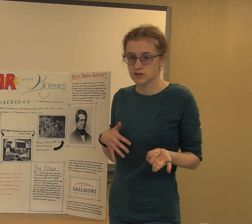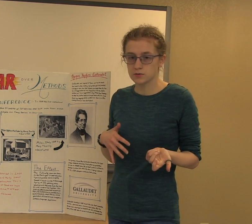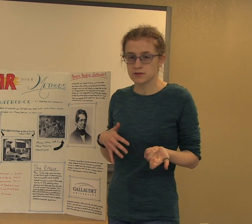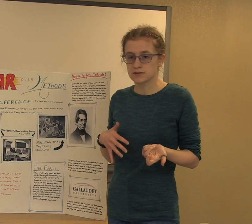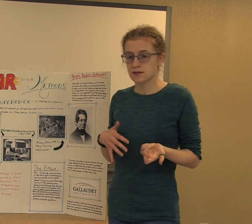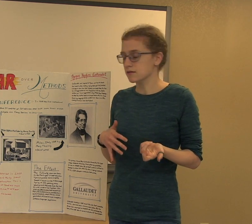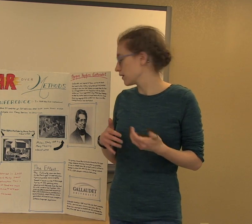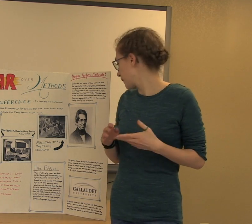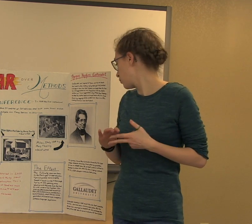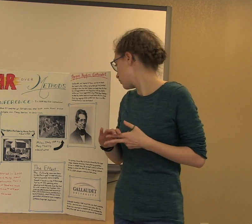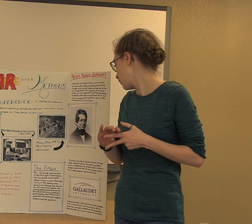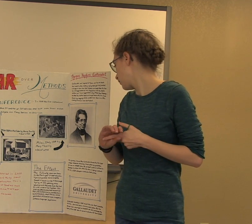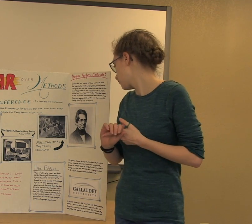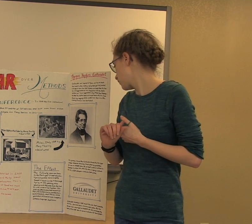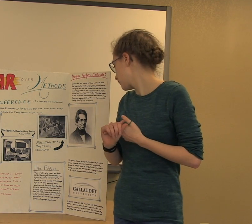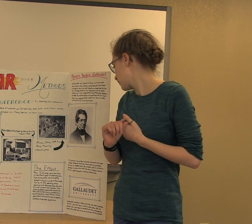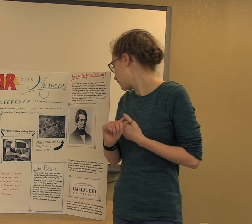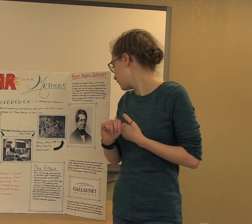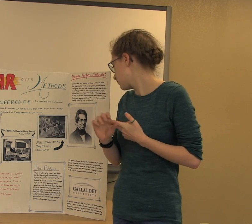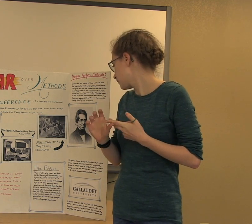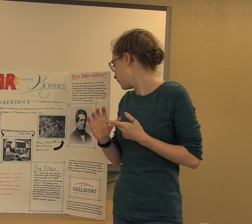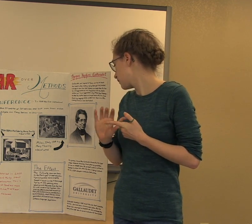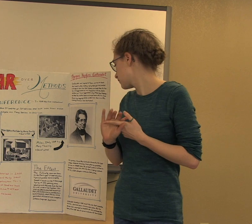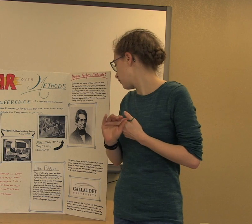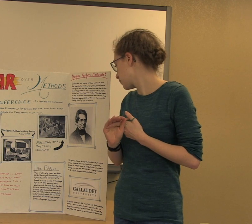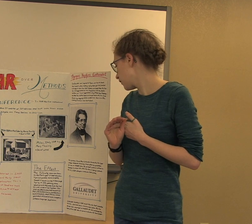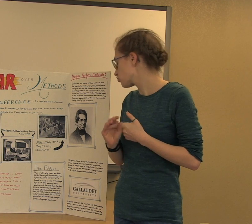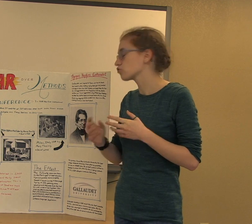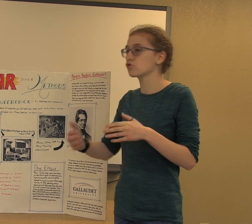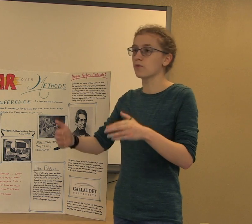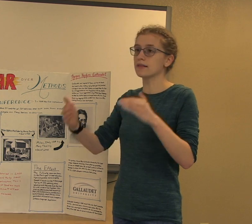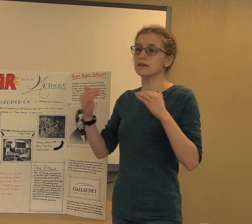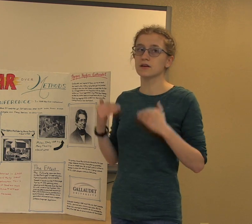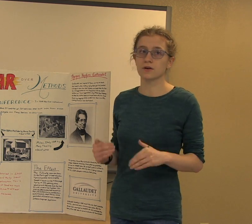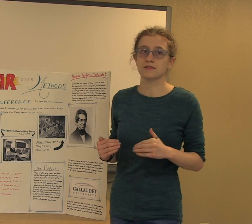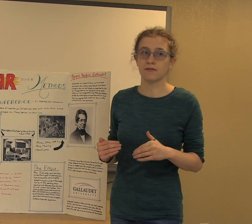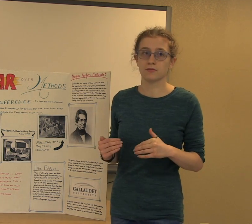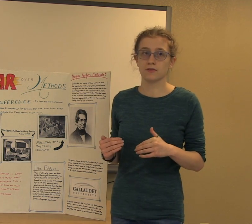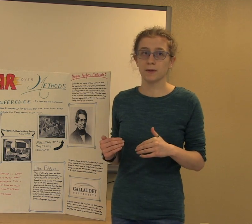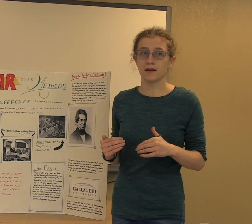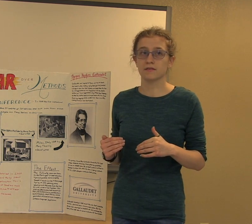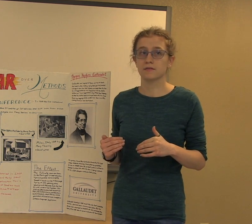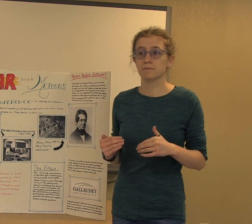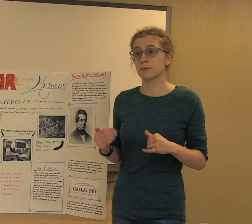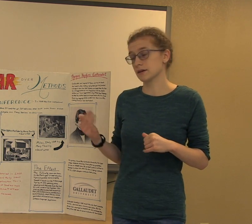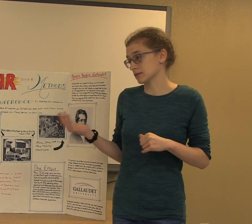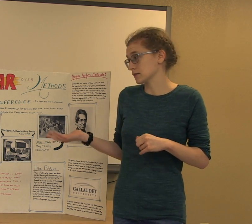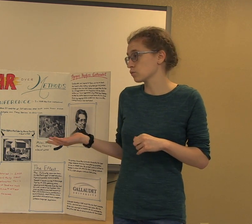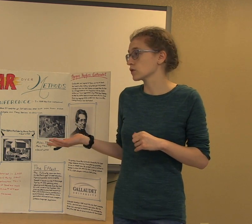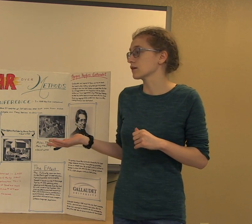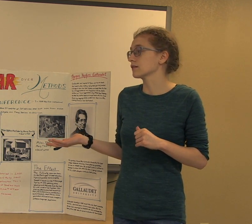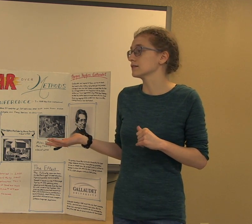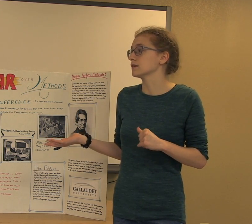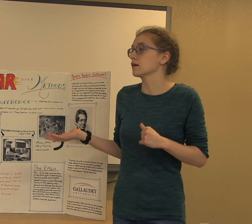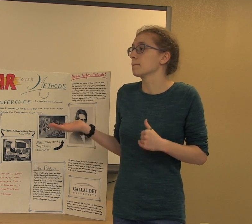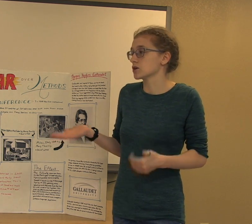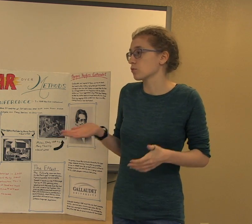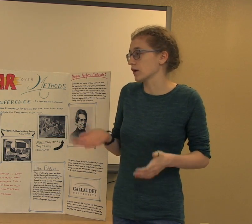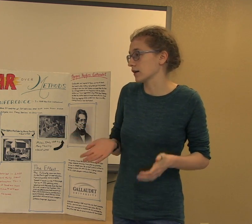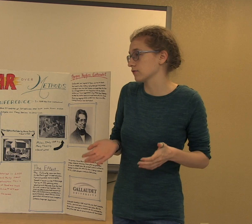students. The amount of deaf professionals greatly decreased after this ban because they were suddenly seen in a much more negative